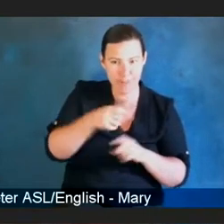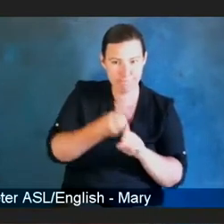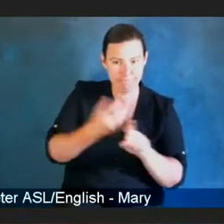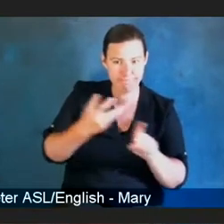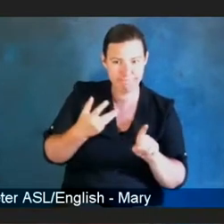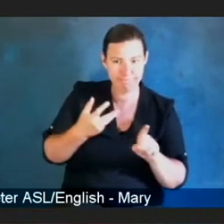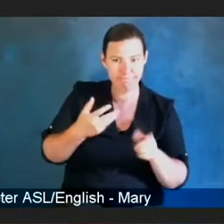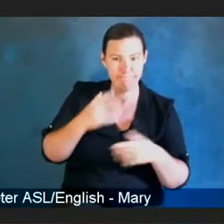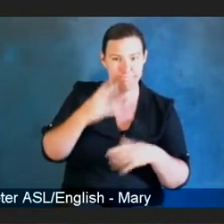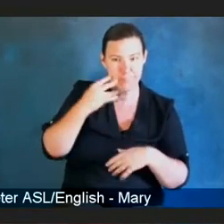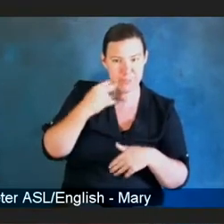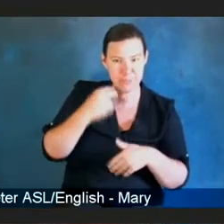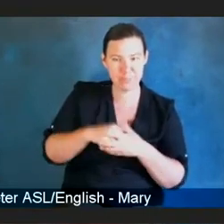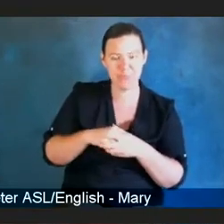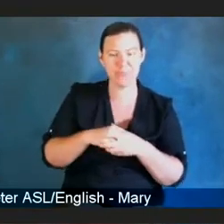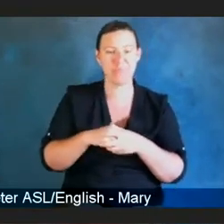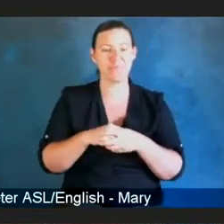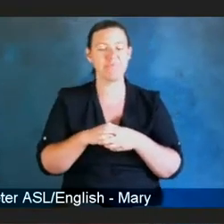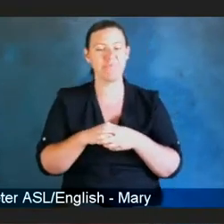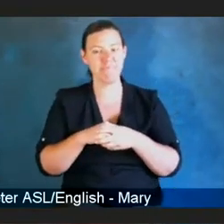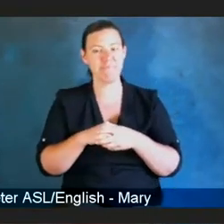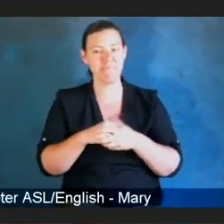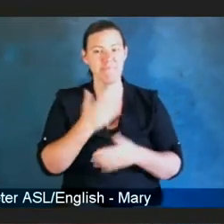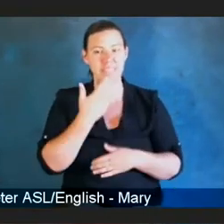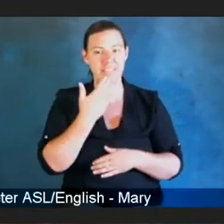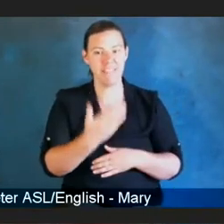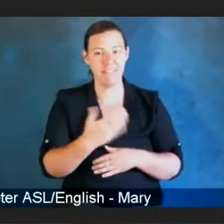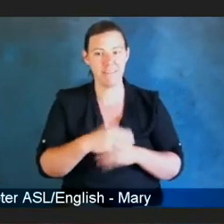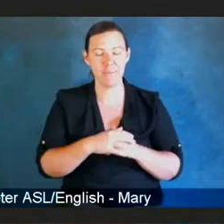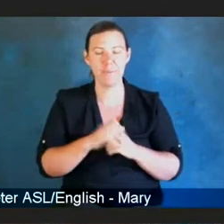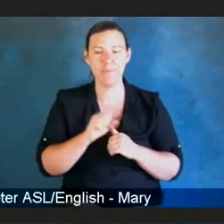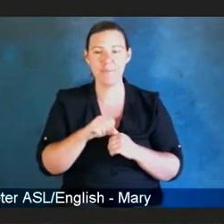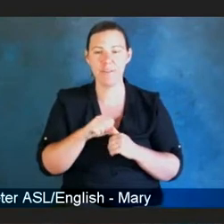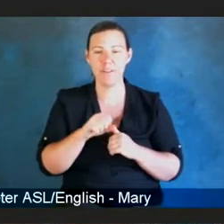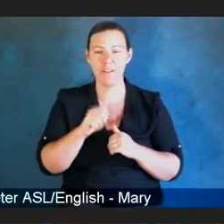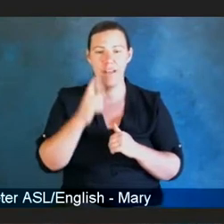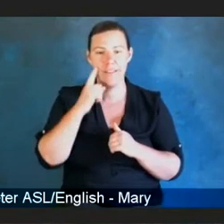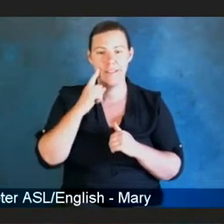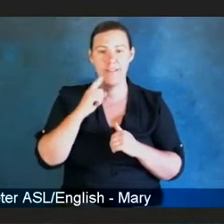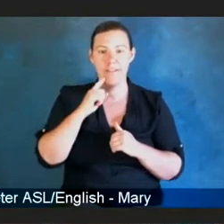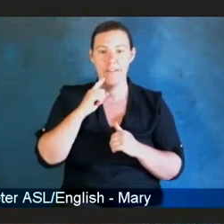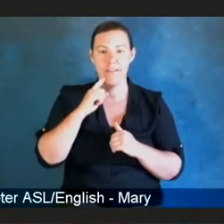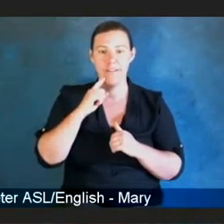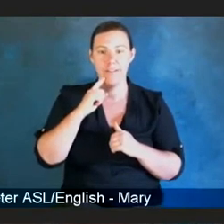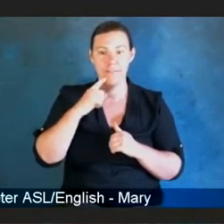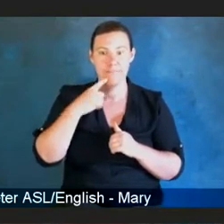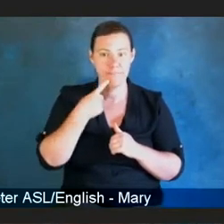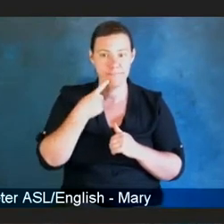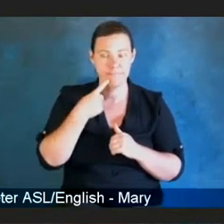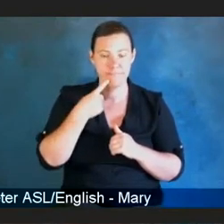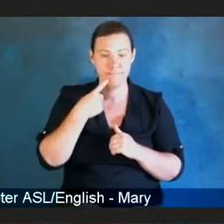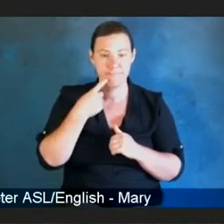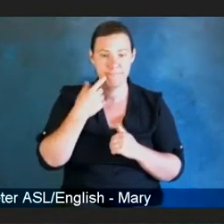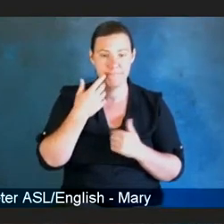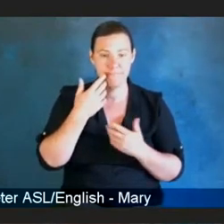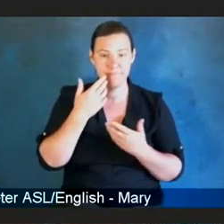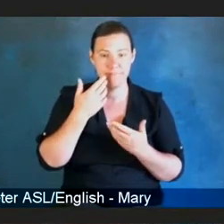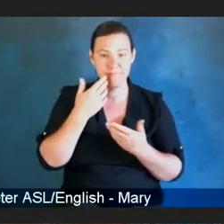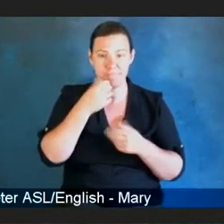Thank you, Tom. I think the most profound thing that comes to my mind is